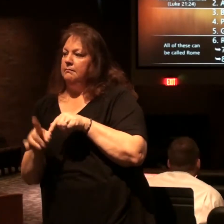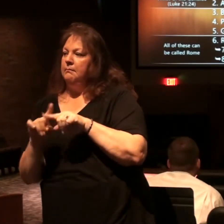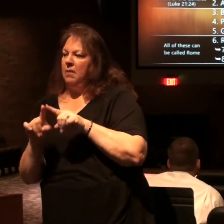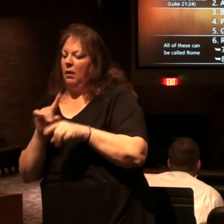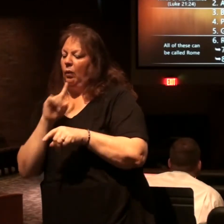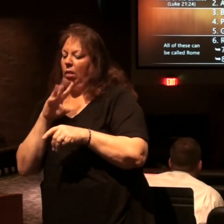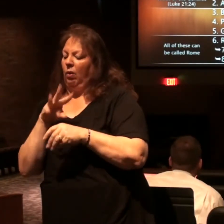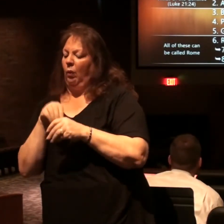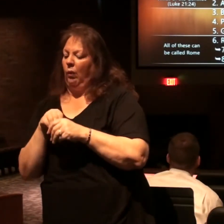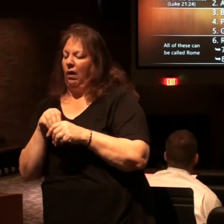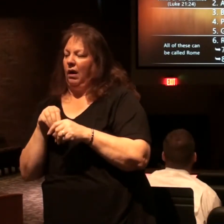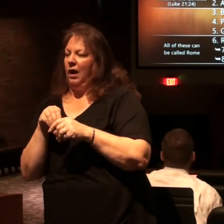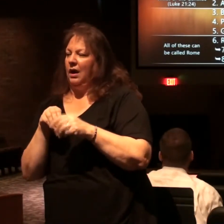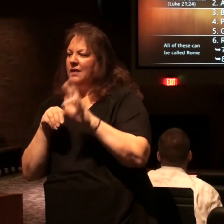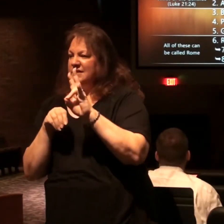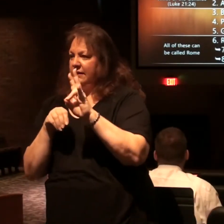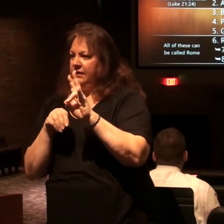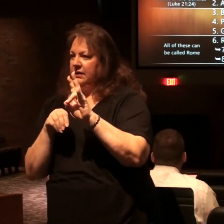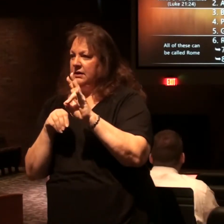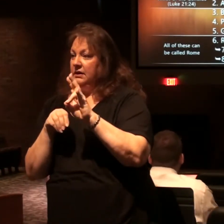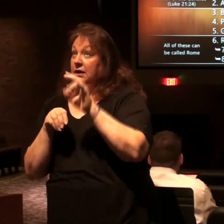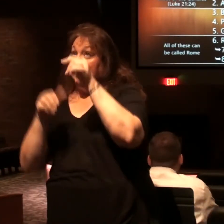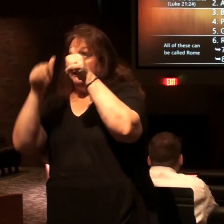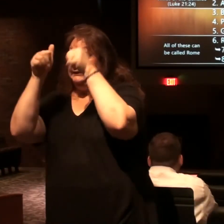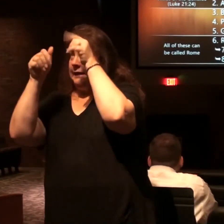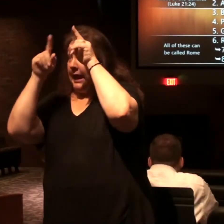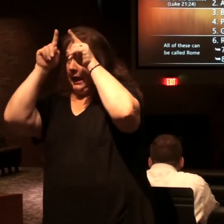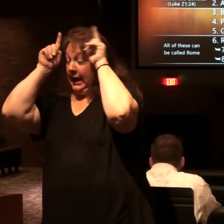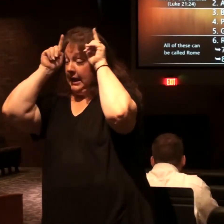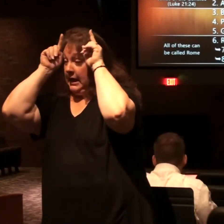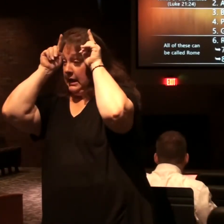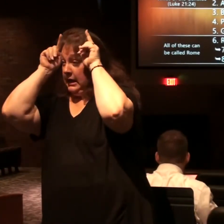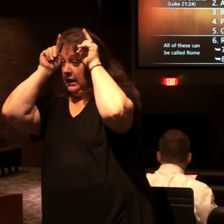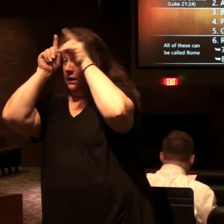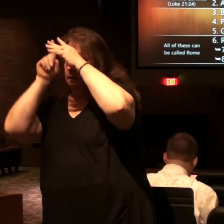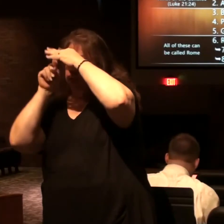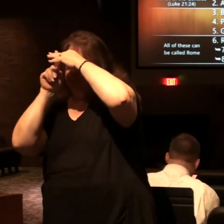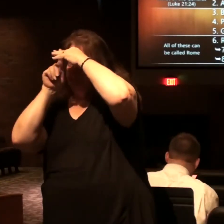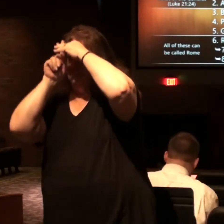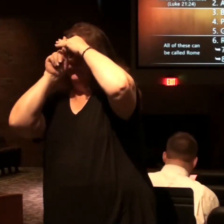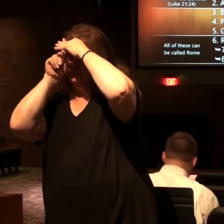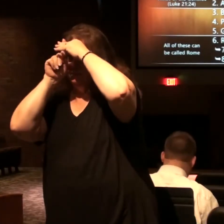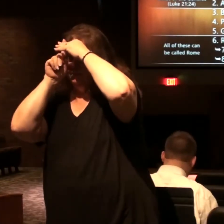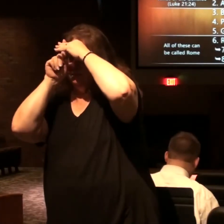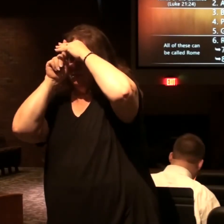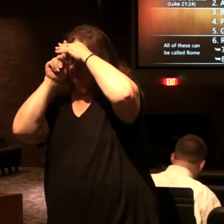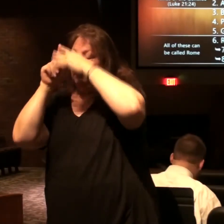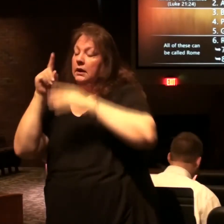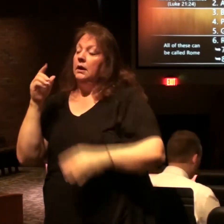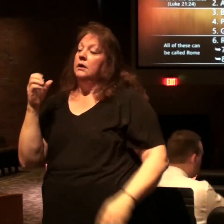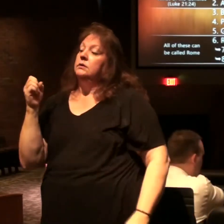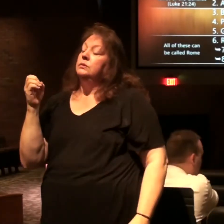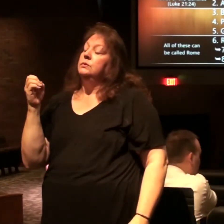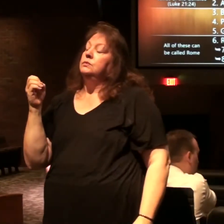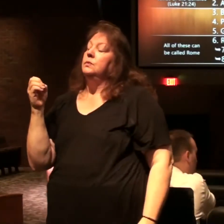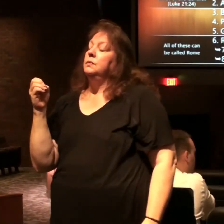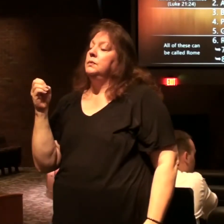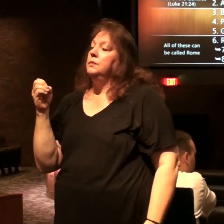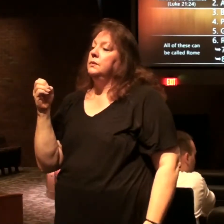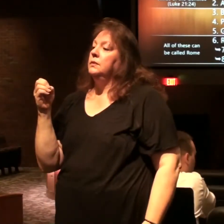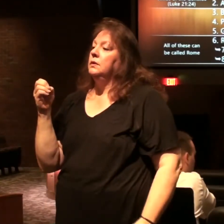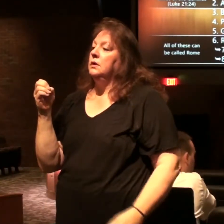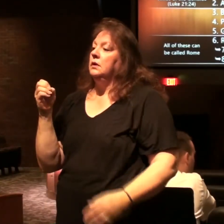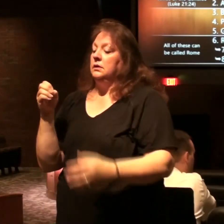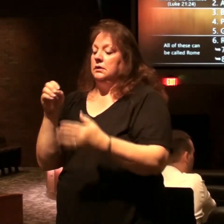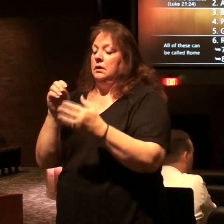seven remember out of the ten horns comes a little horn so this these